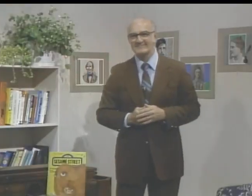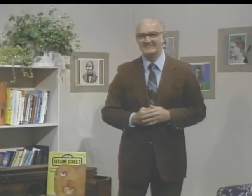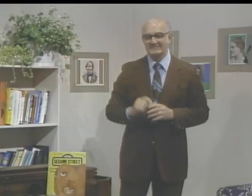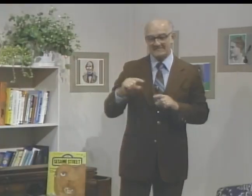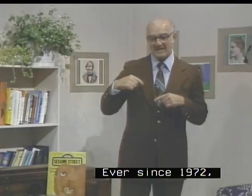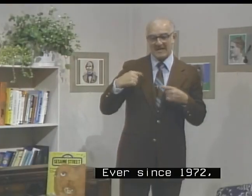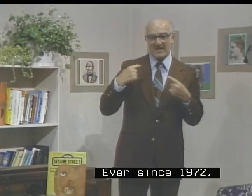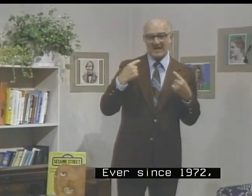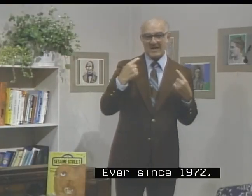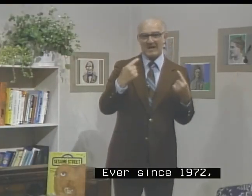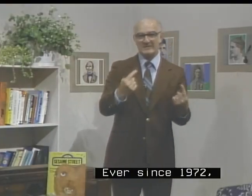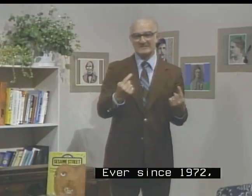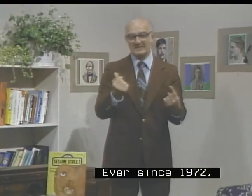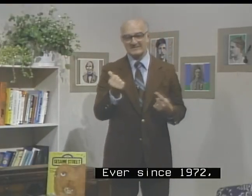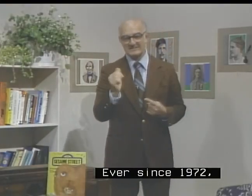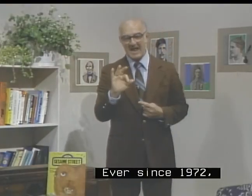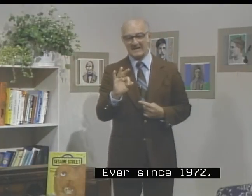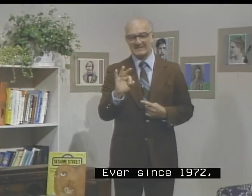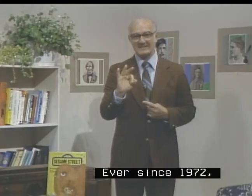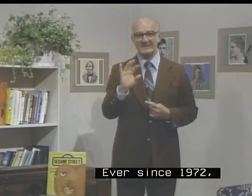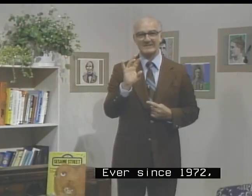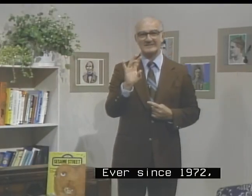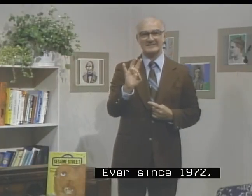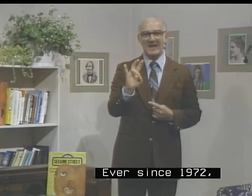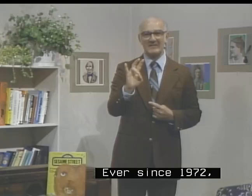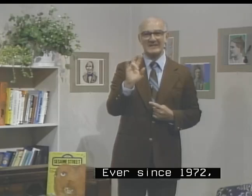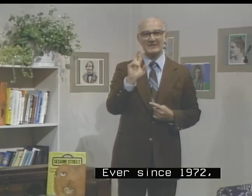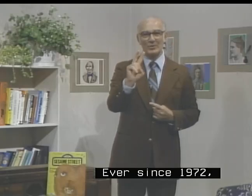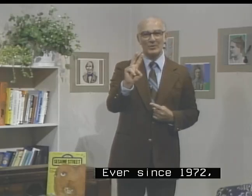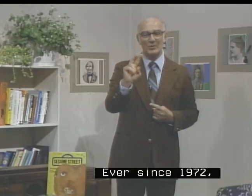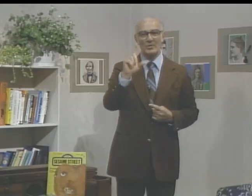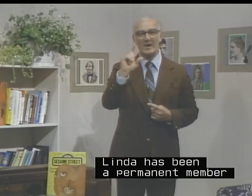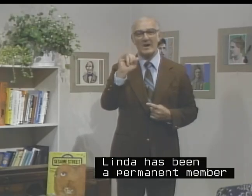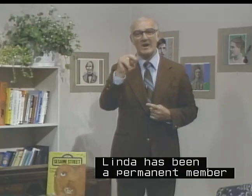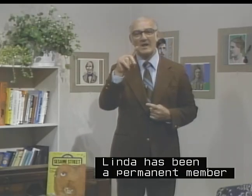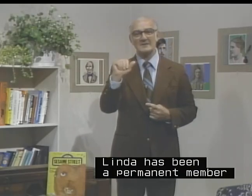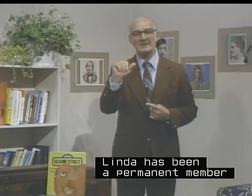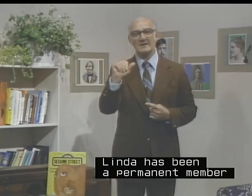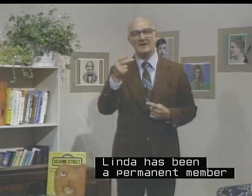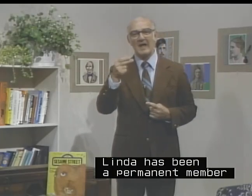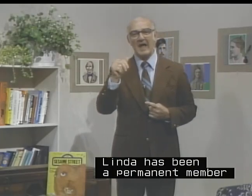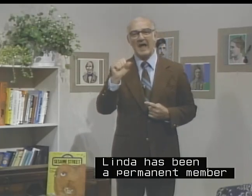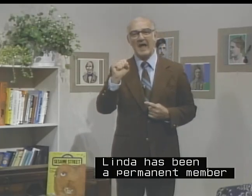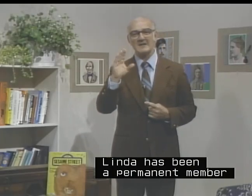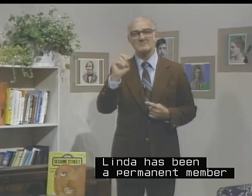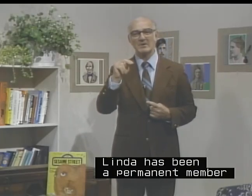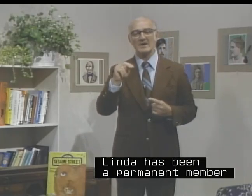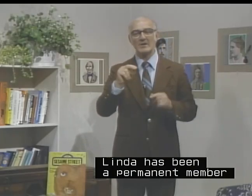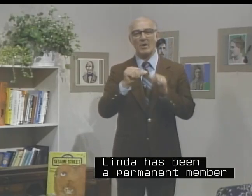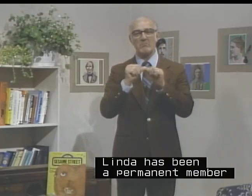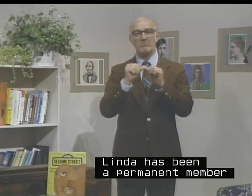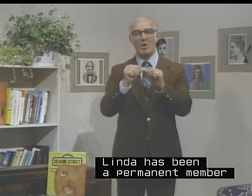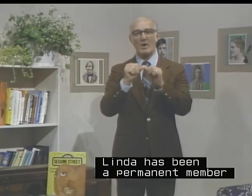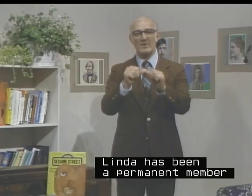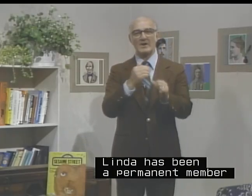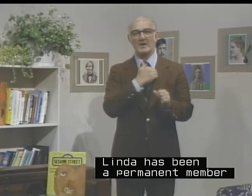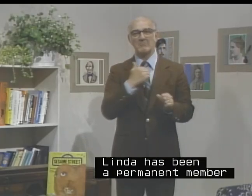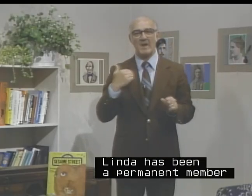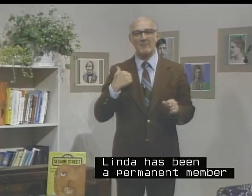Ever since 1972, Linda has been a permanent member